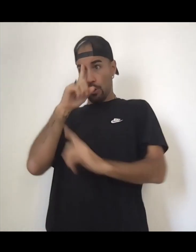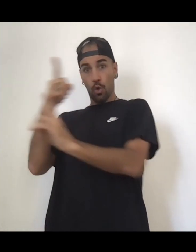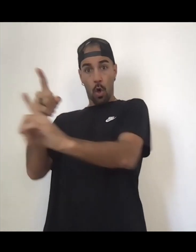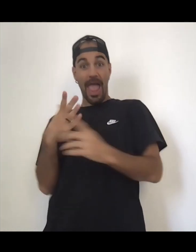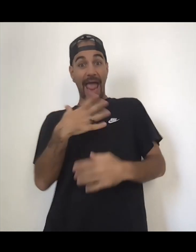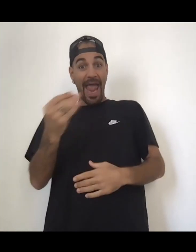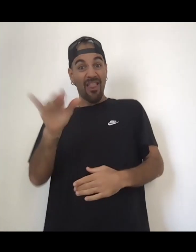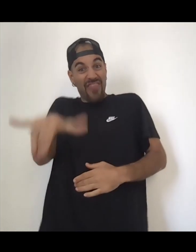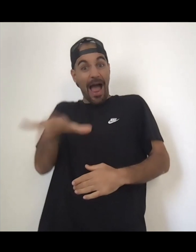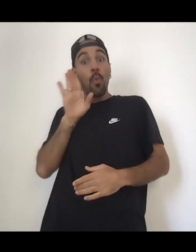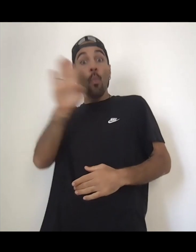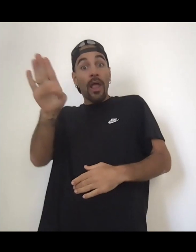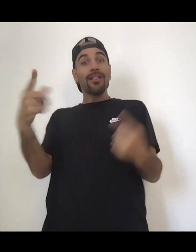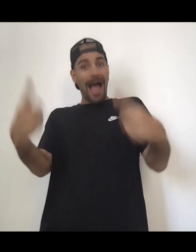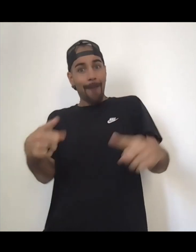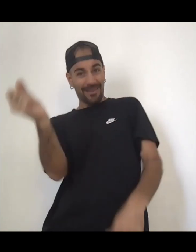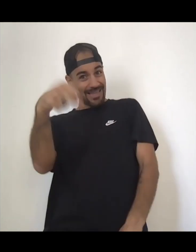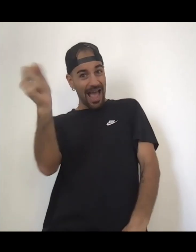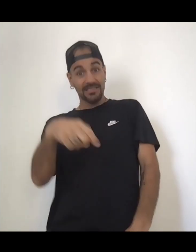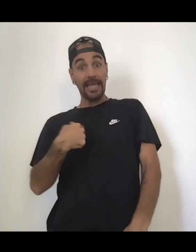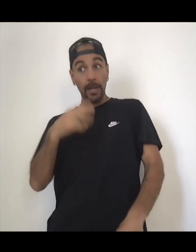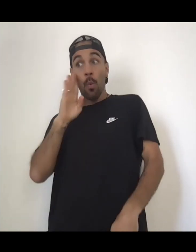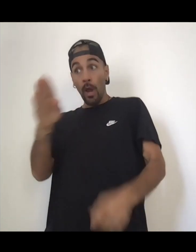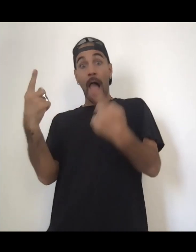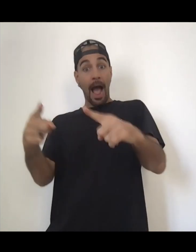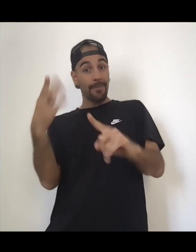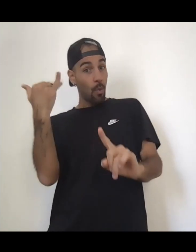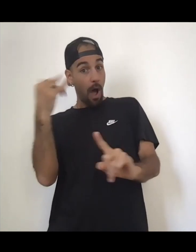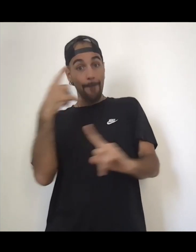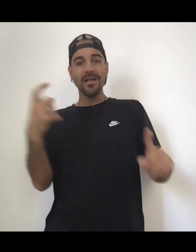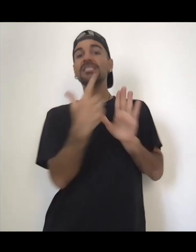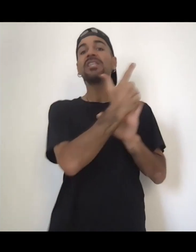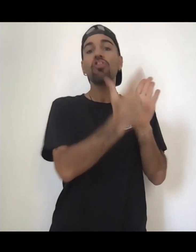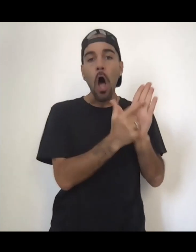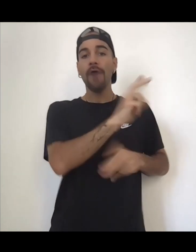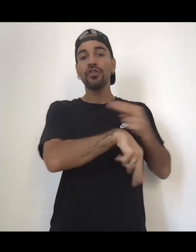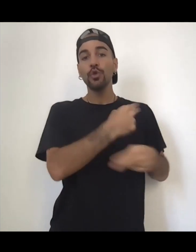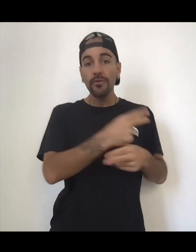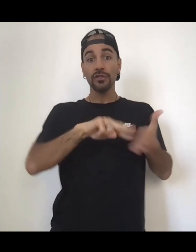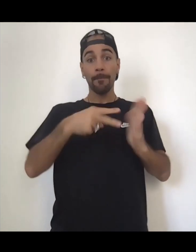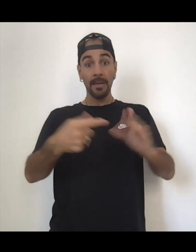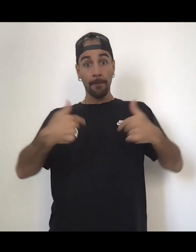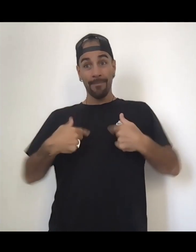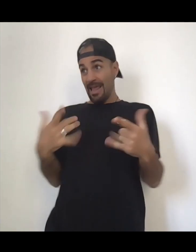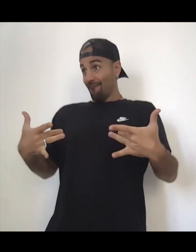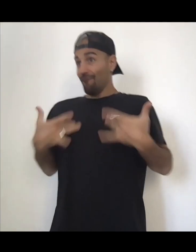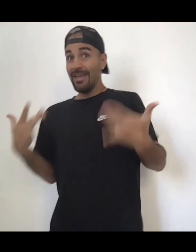it literally will happen. It has to. That is the law of the universe. We attract what we